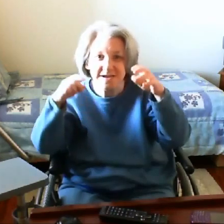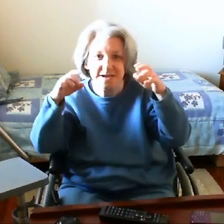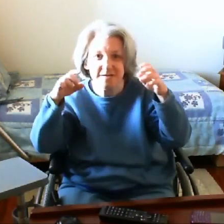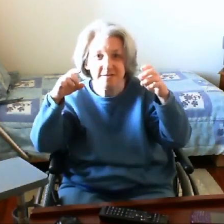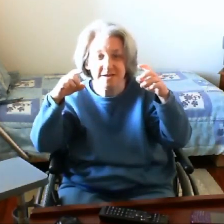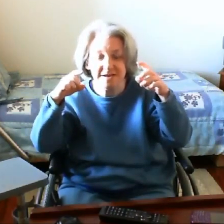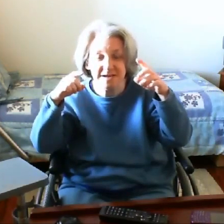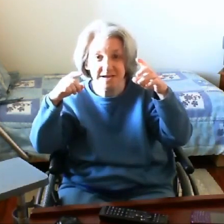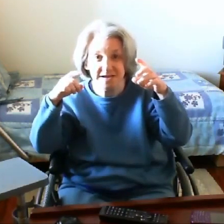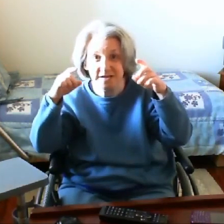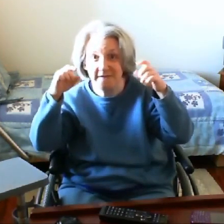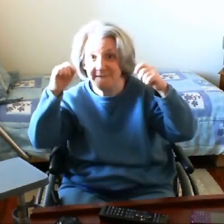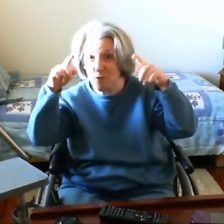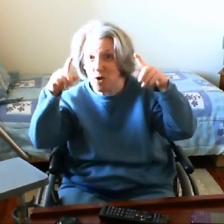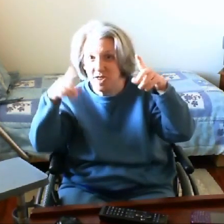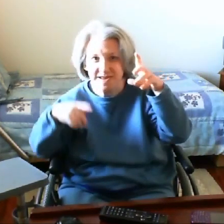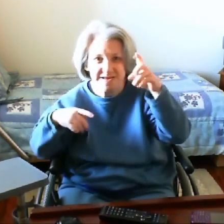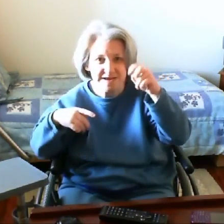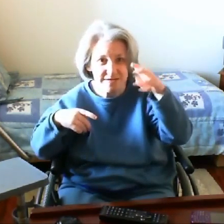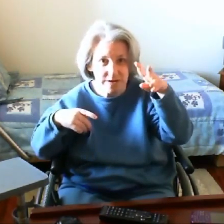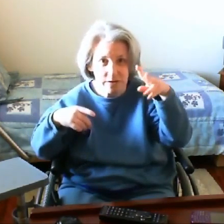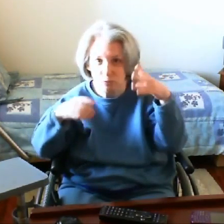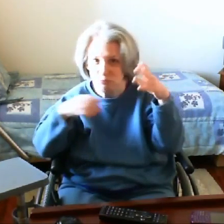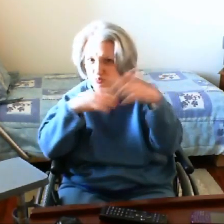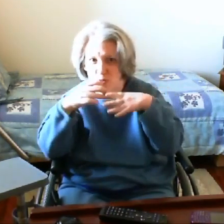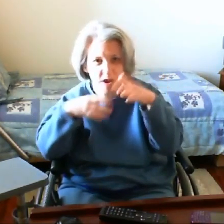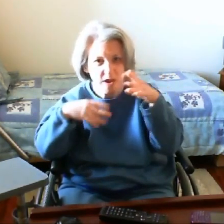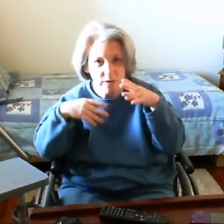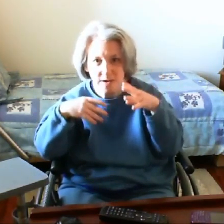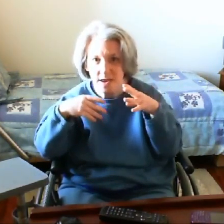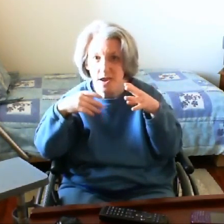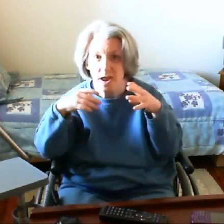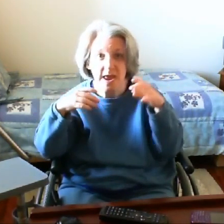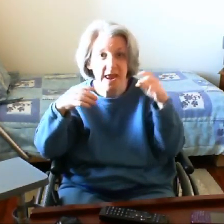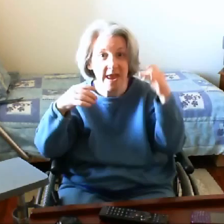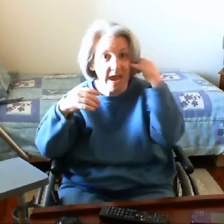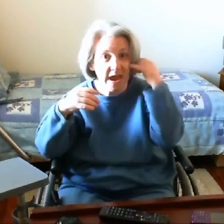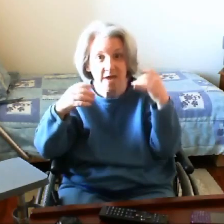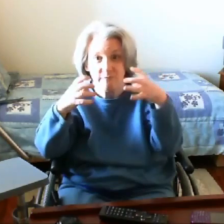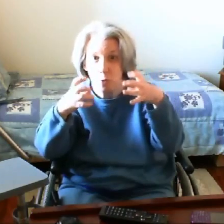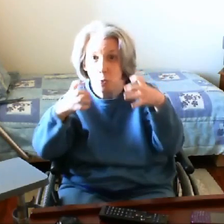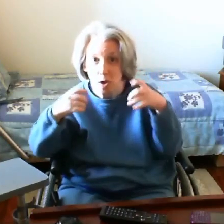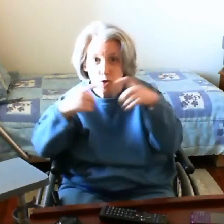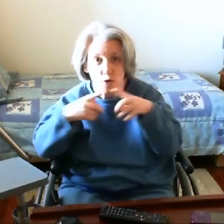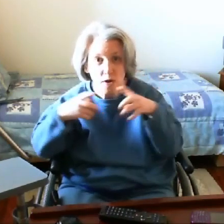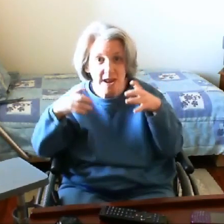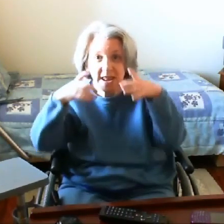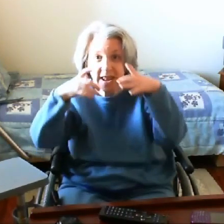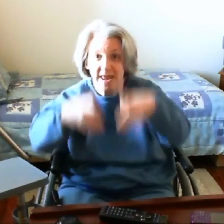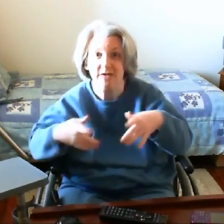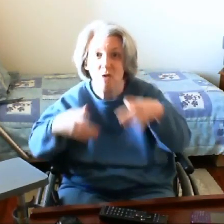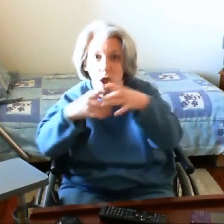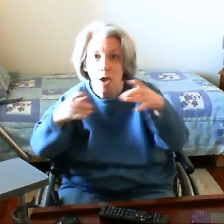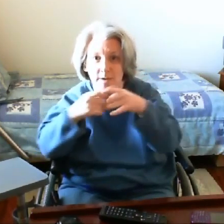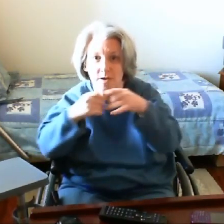Then make it Swim in the deep sea And blankets